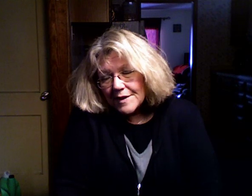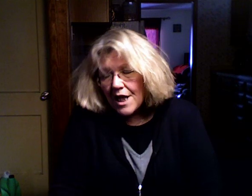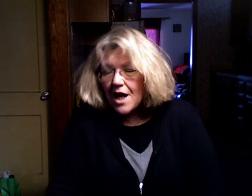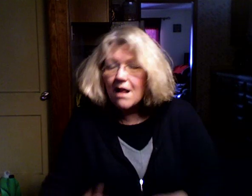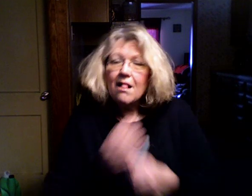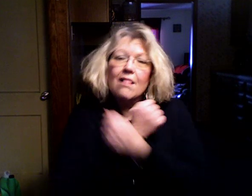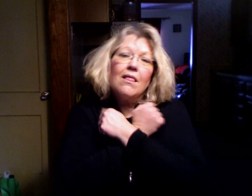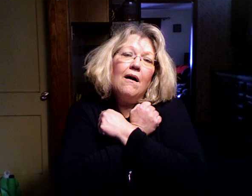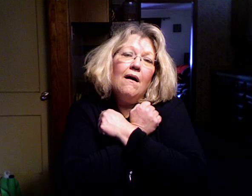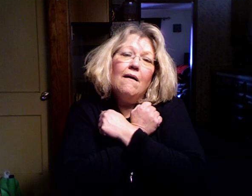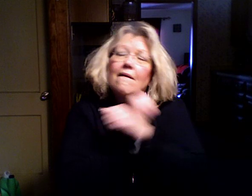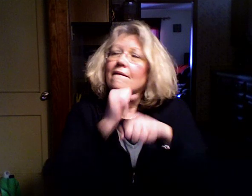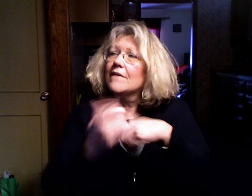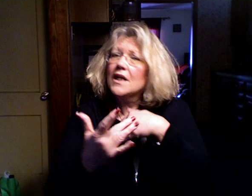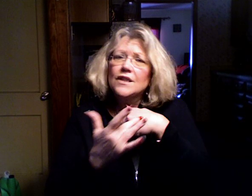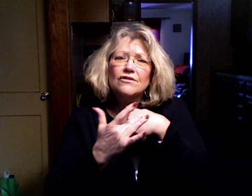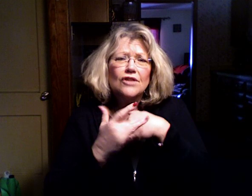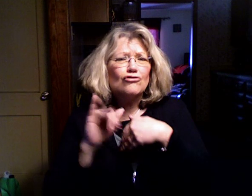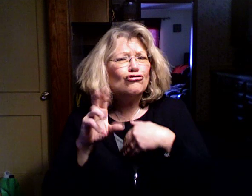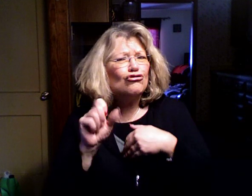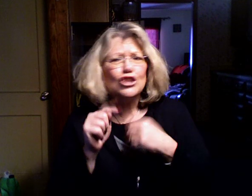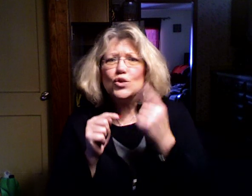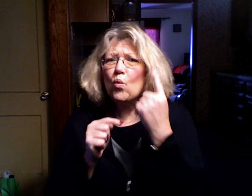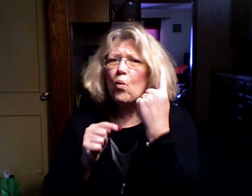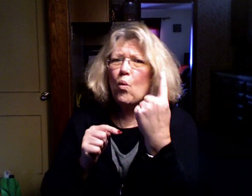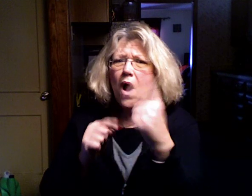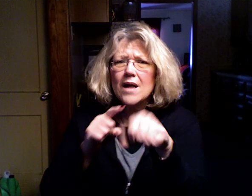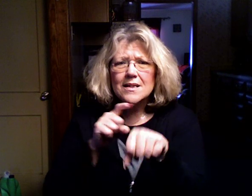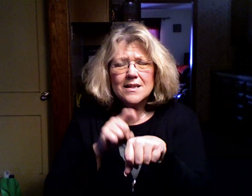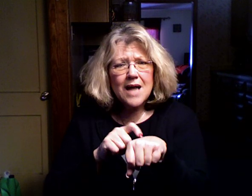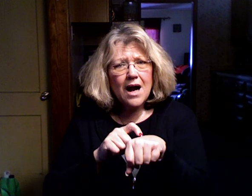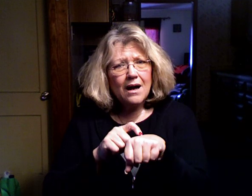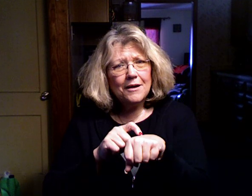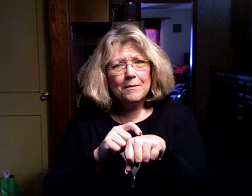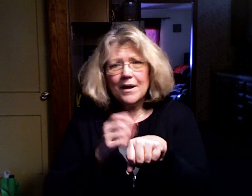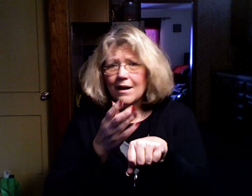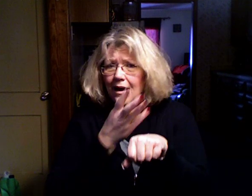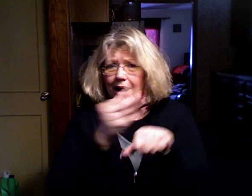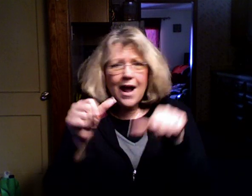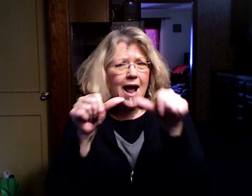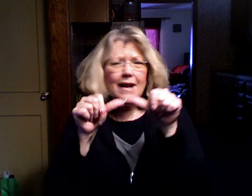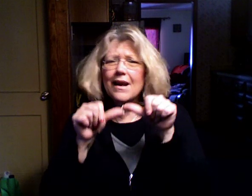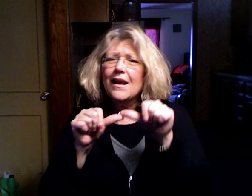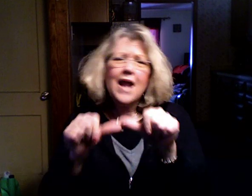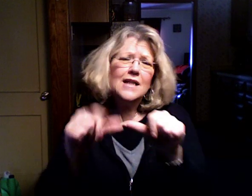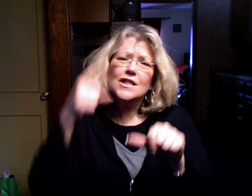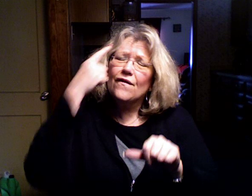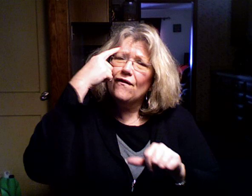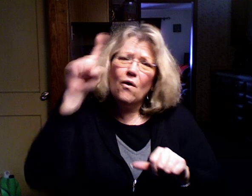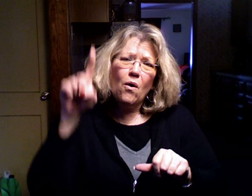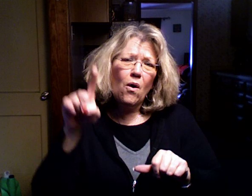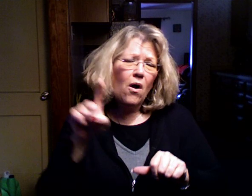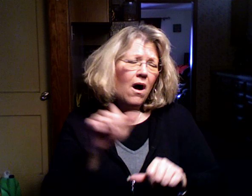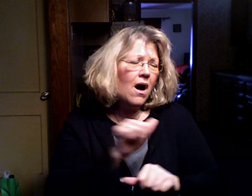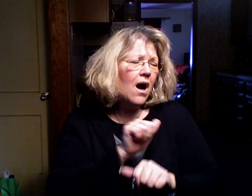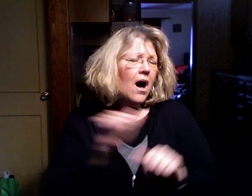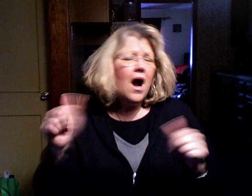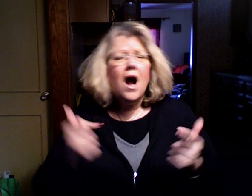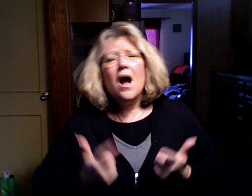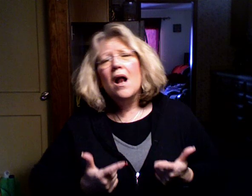Love can be just one time And last for a